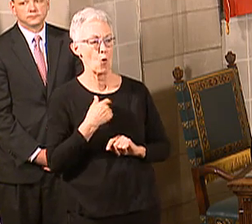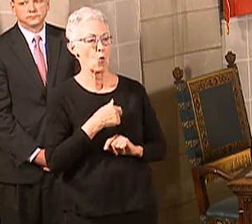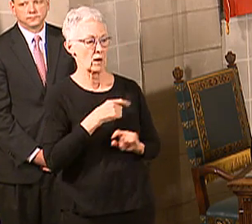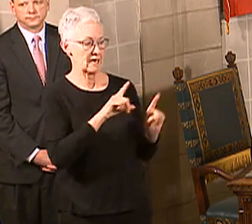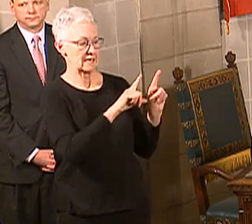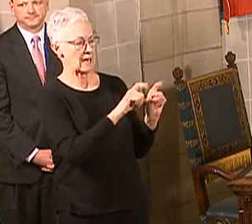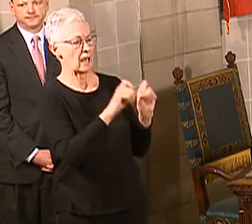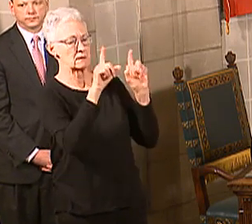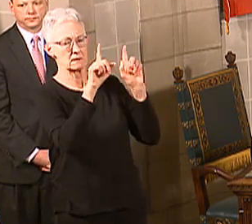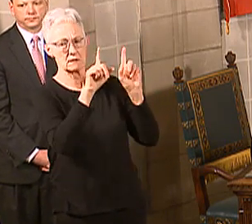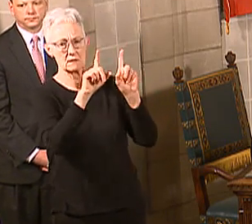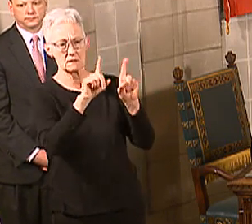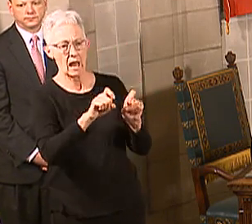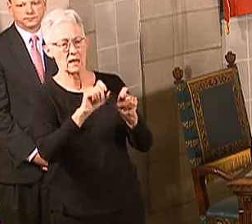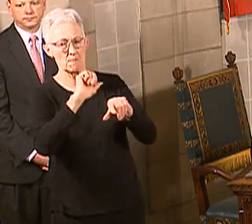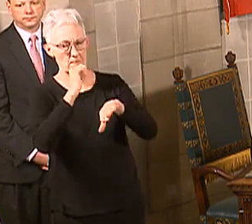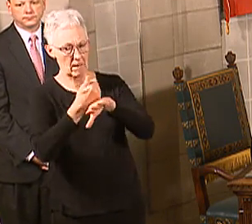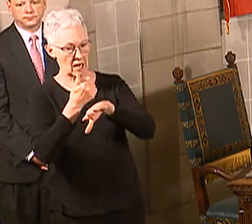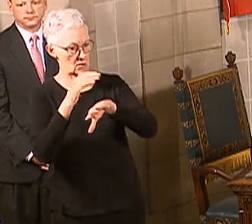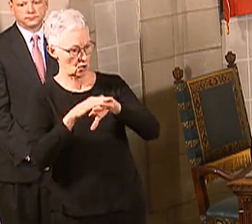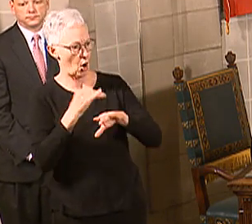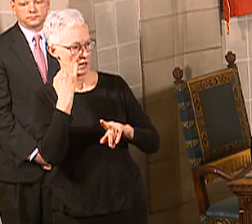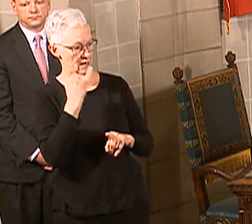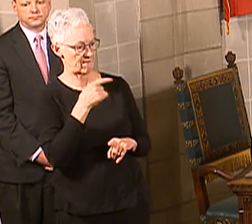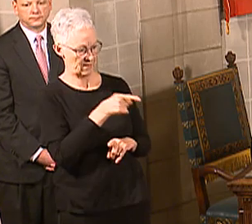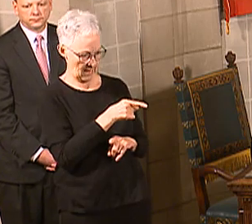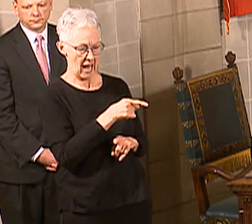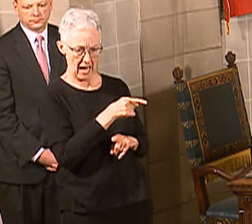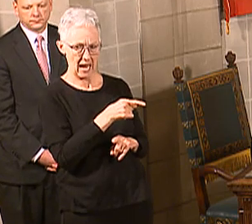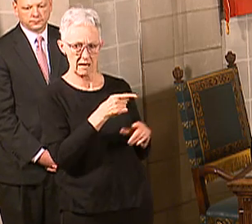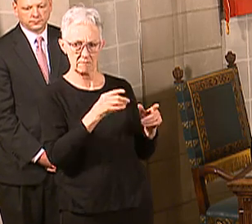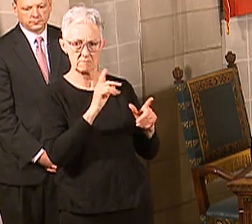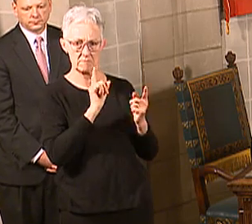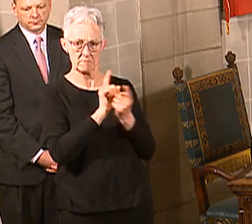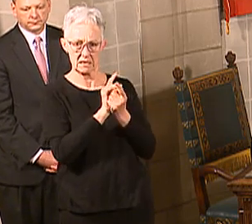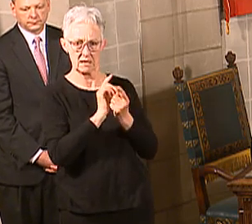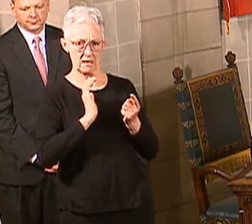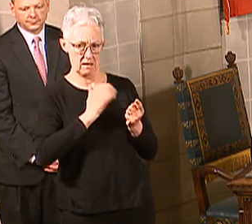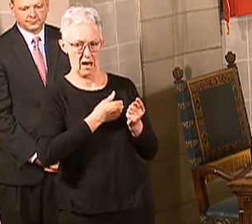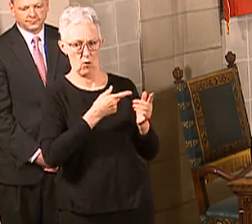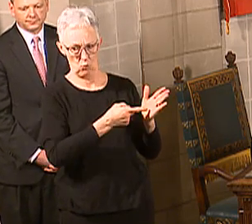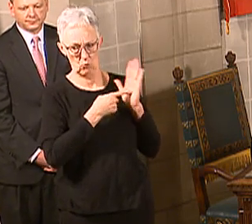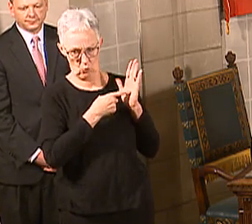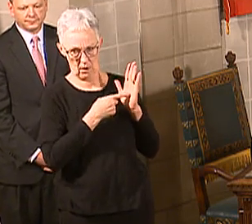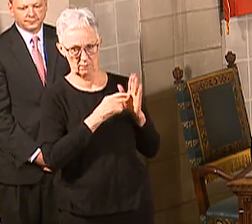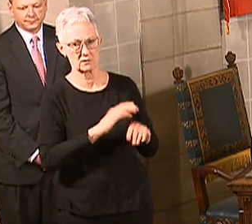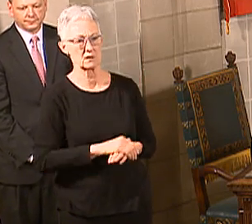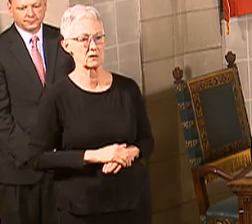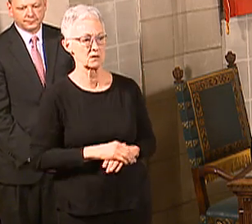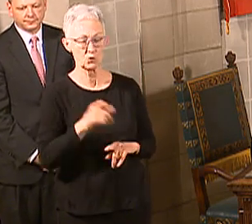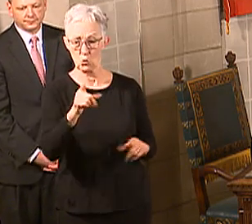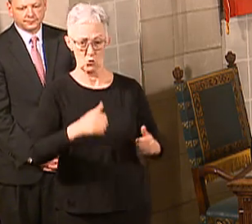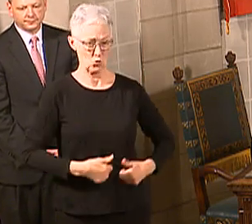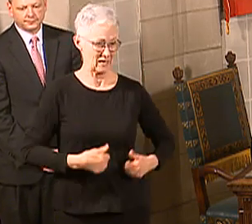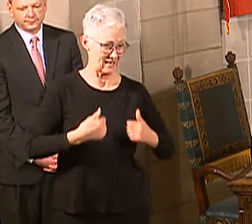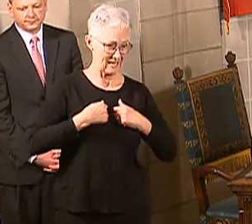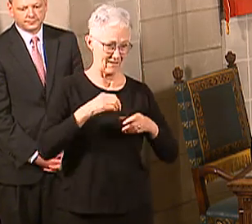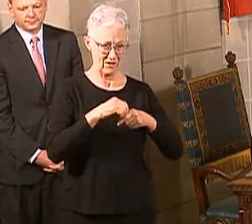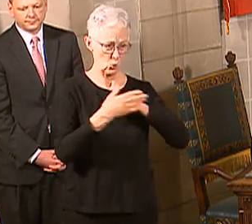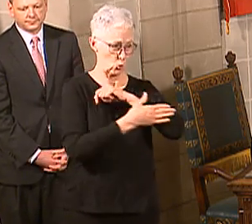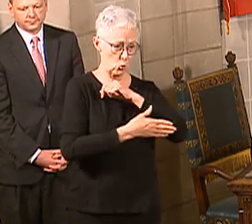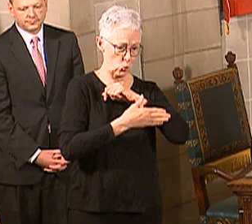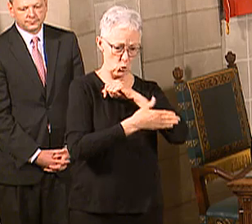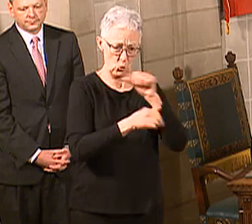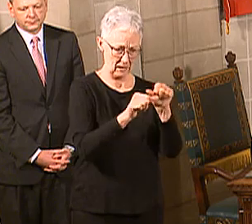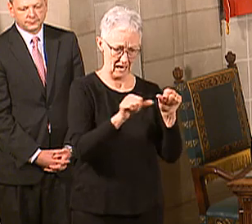along the lines of that criteria. So even if you're in a rural area and you meet those criteria, you will be tested. There's not a lack of testing for those